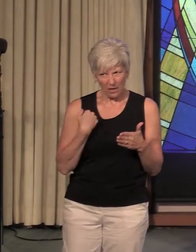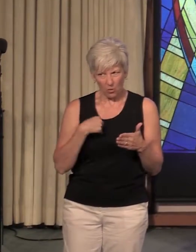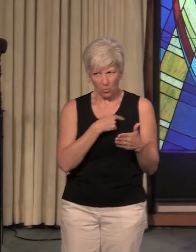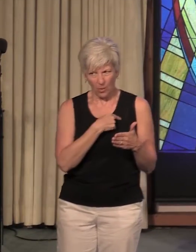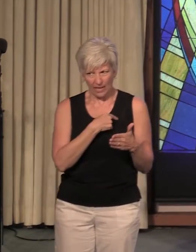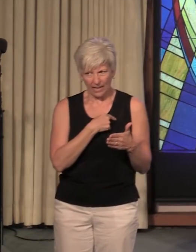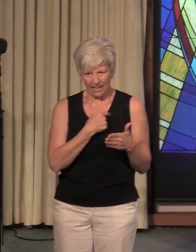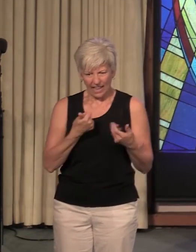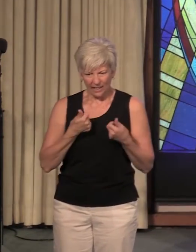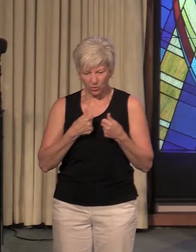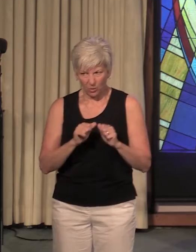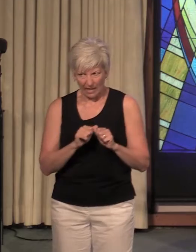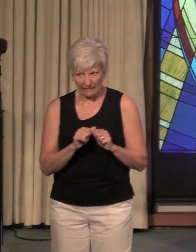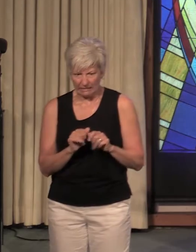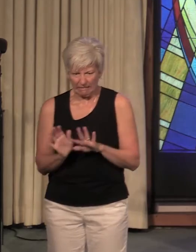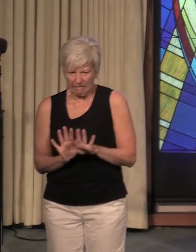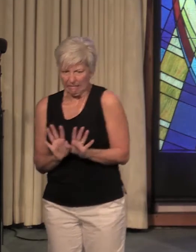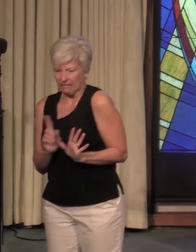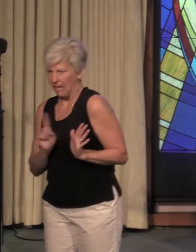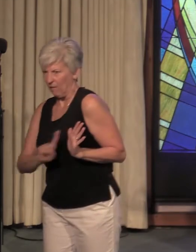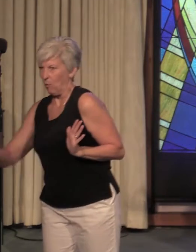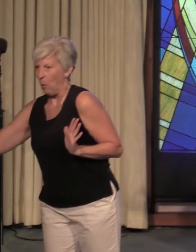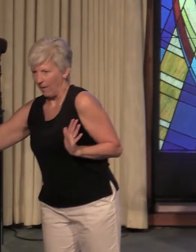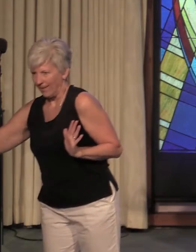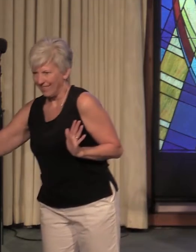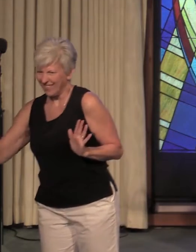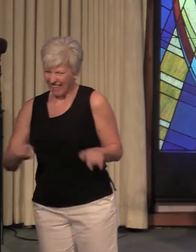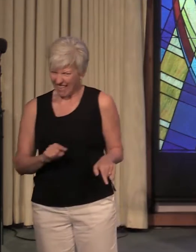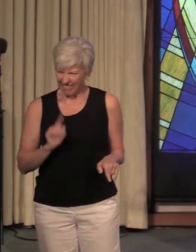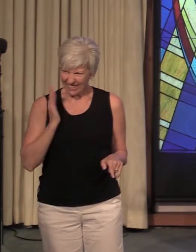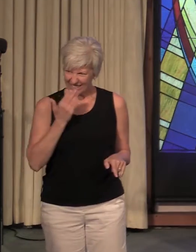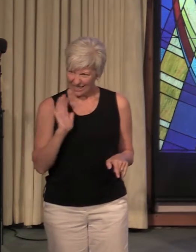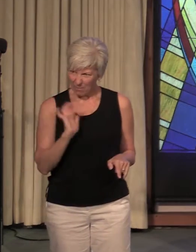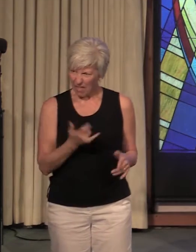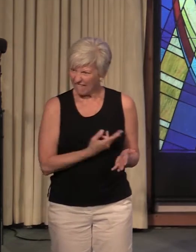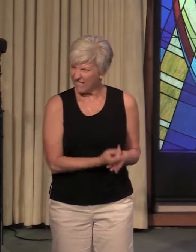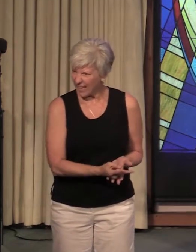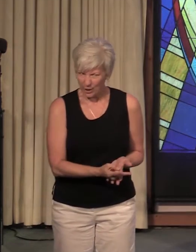Endings feel like failures. Sometimes we don't like failures.